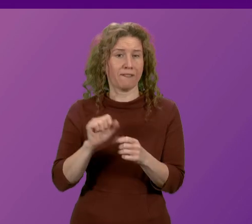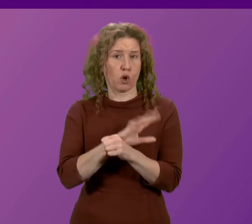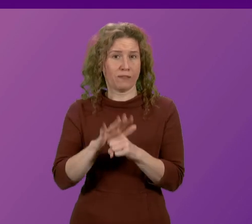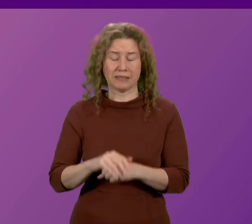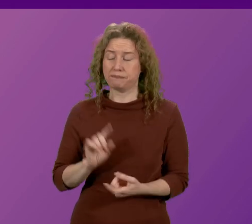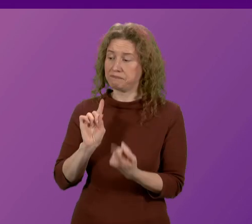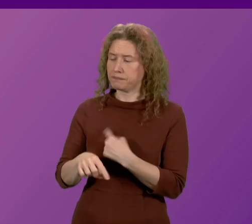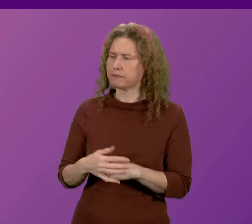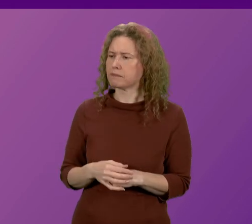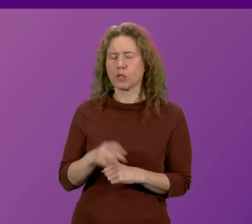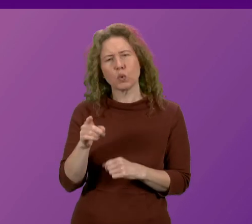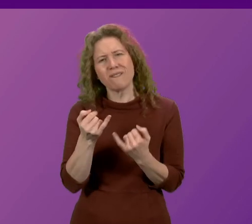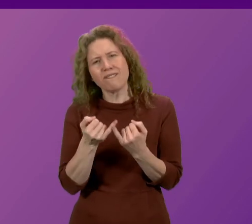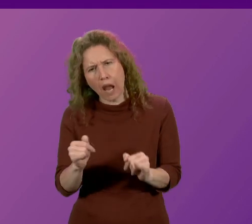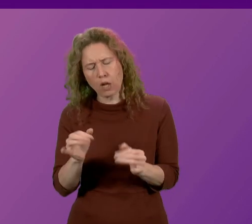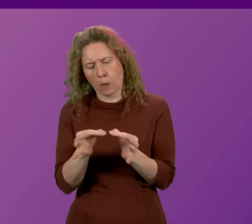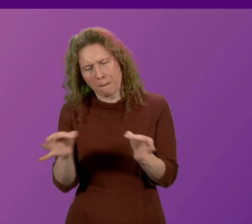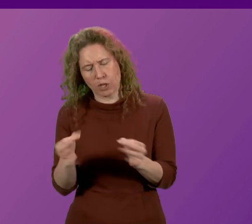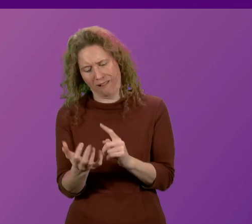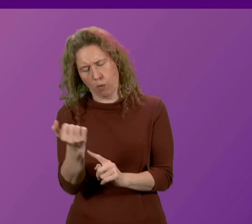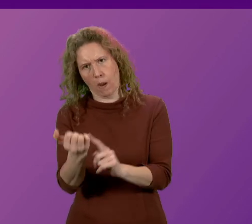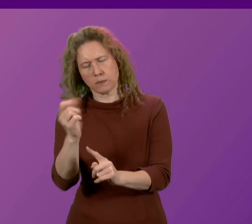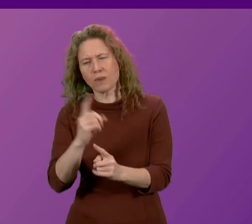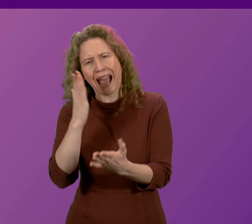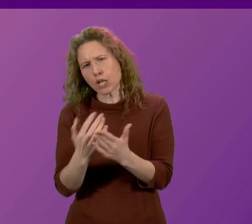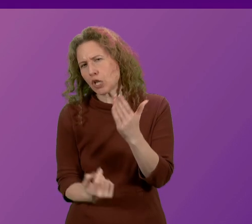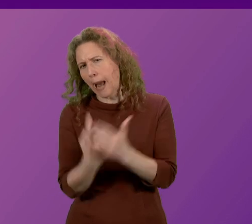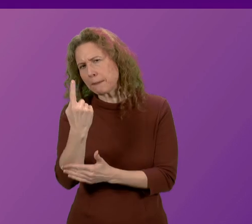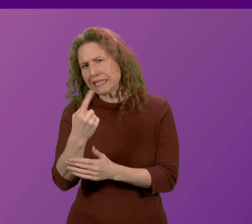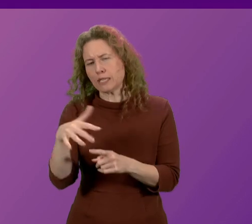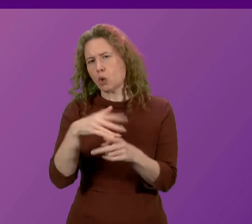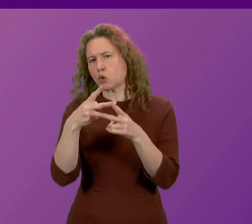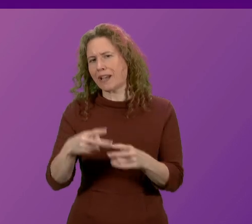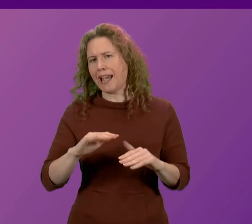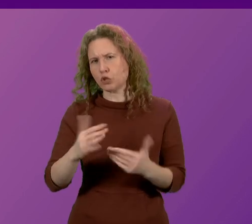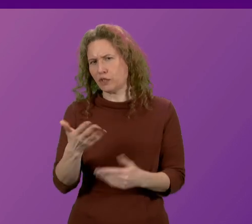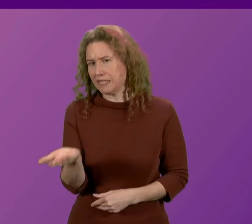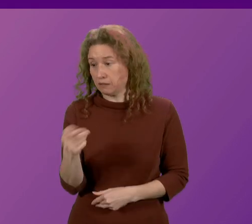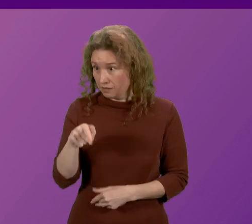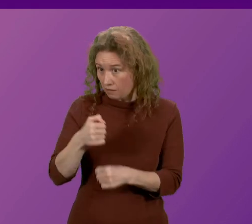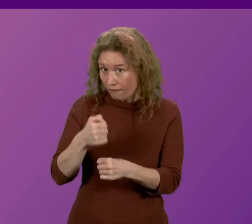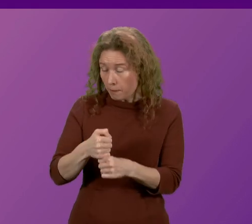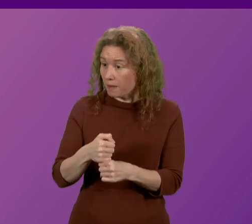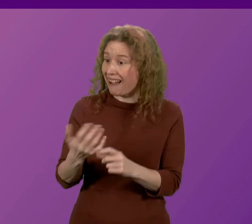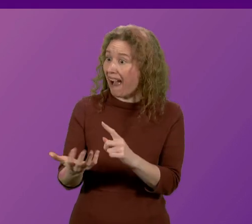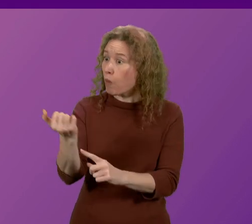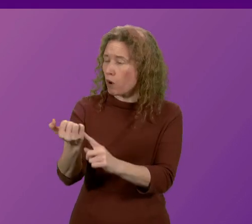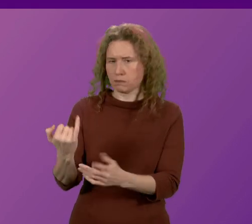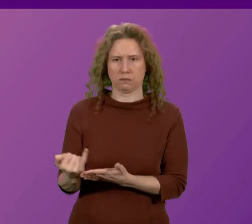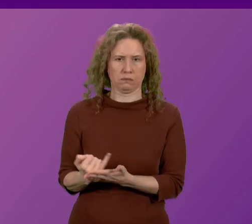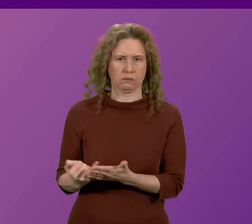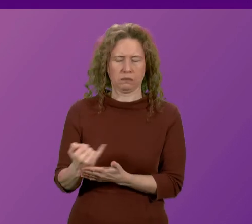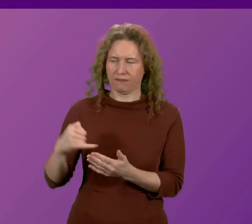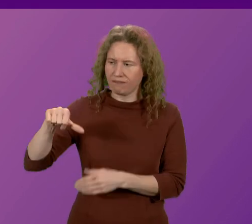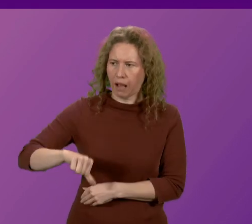fails to do is measure outcomes of what's happening actually in our health and social care system. And this is a government that on outcomes has a track record